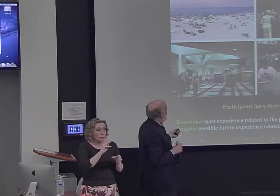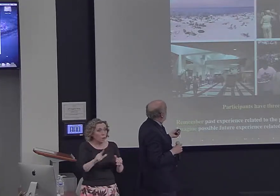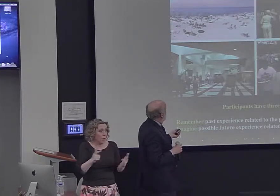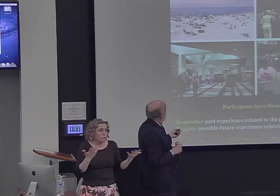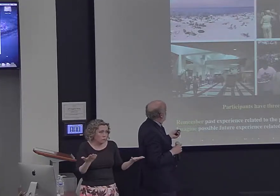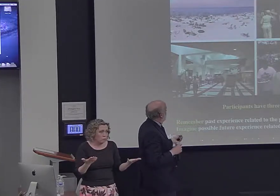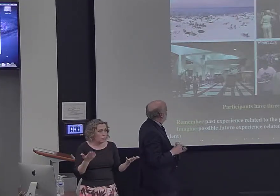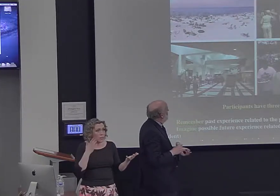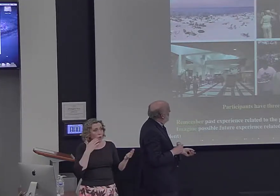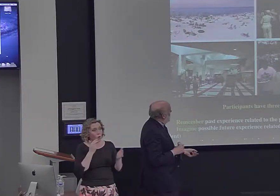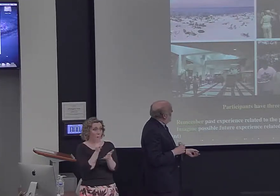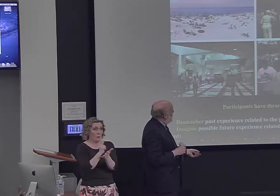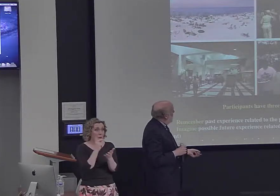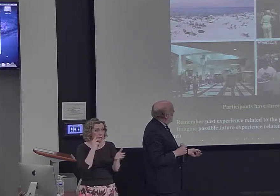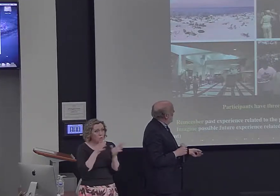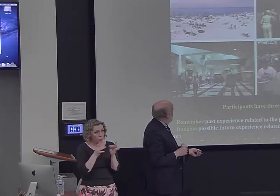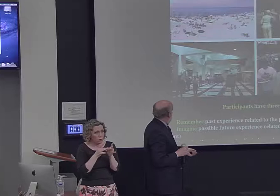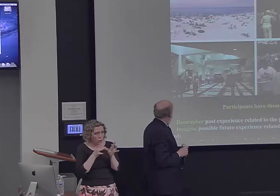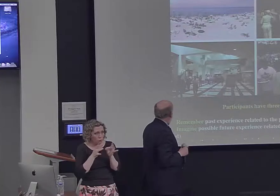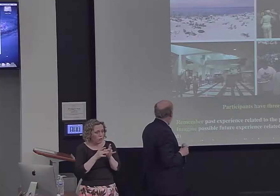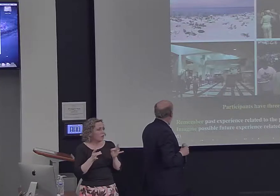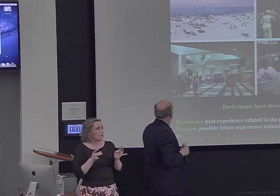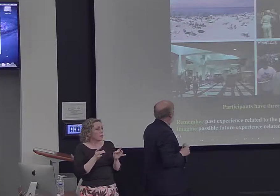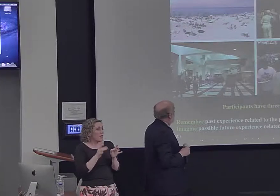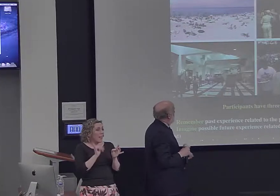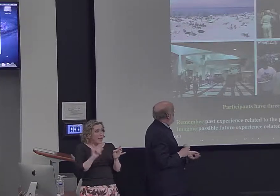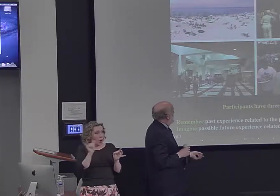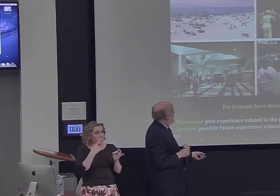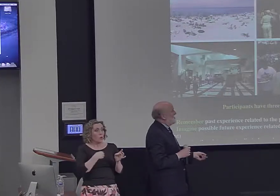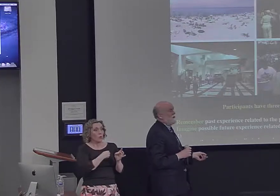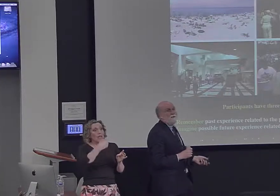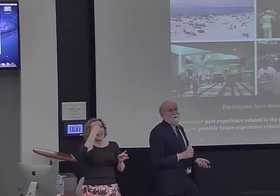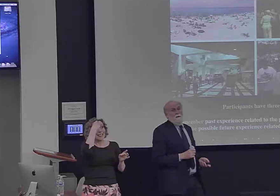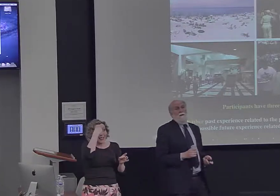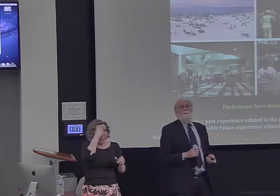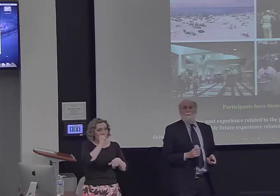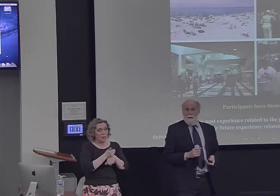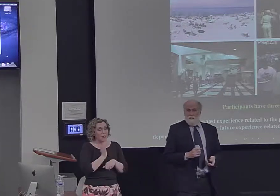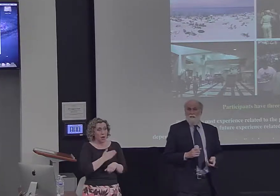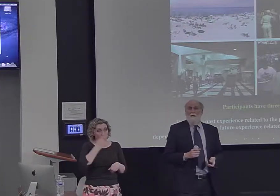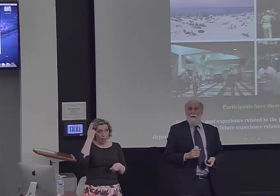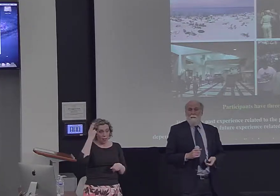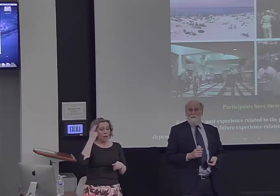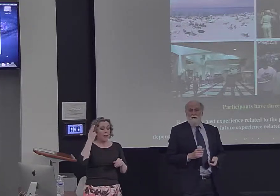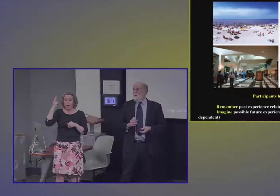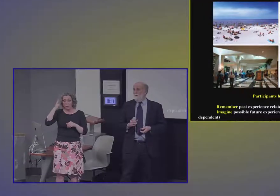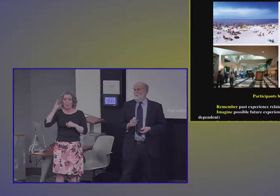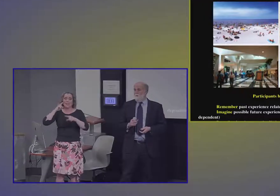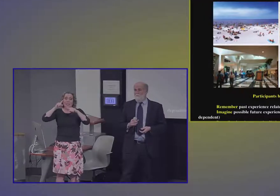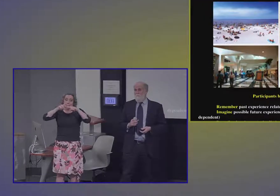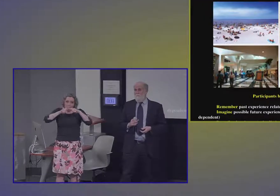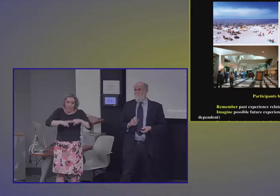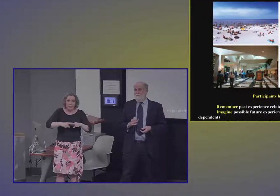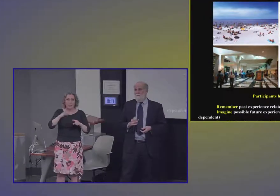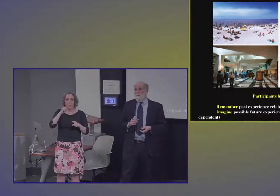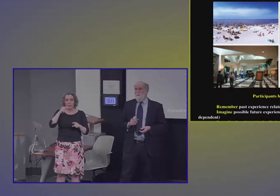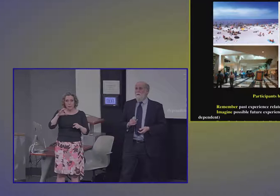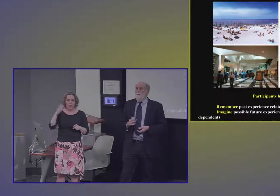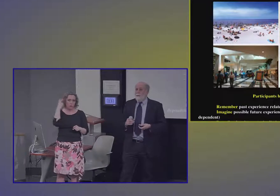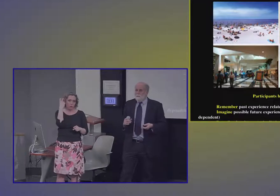for three minutes. That also, we think, by hypothesis is dependent on episodic retrieval. Imagine